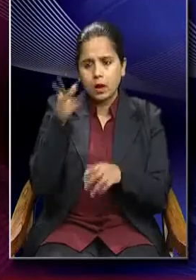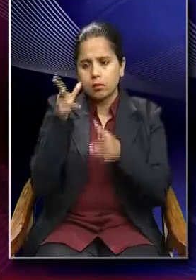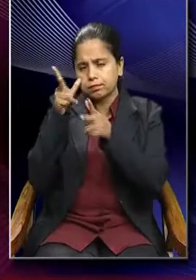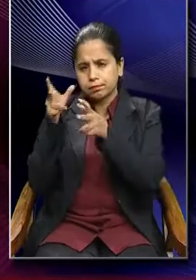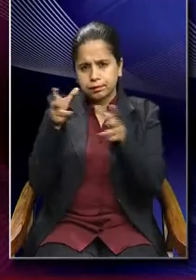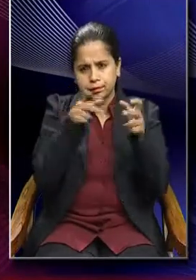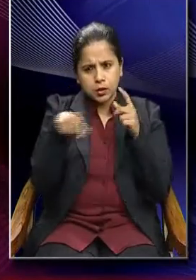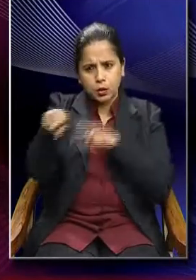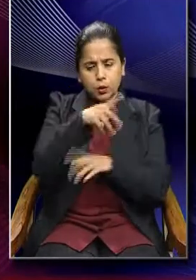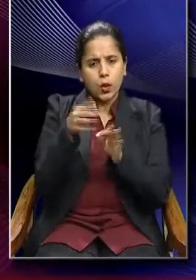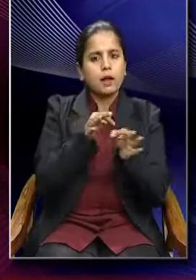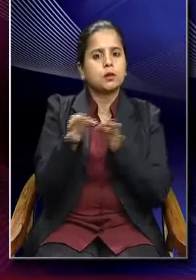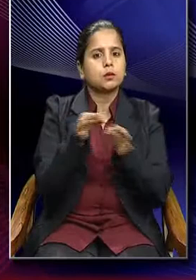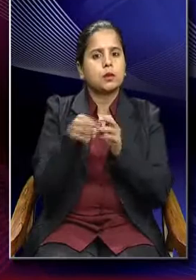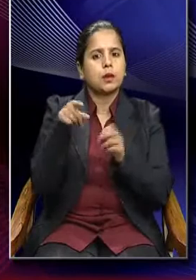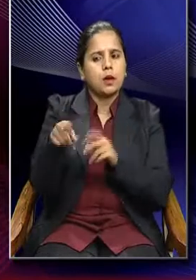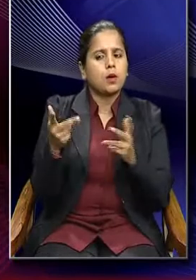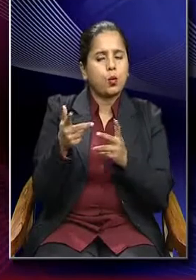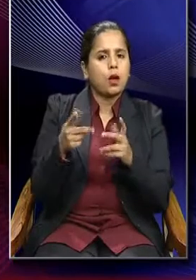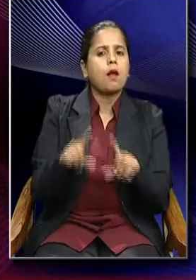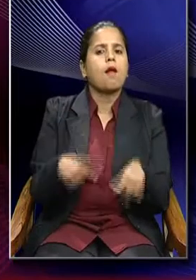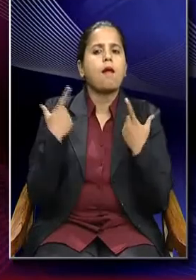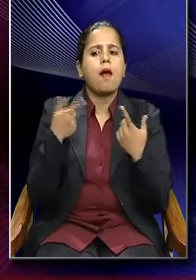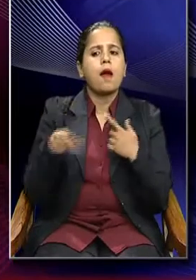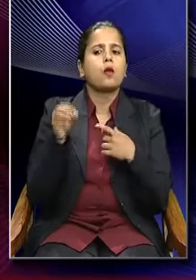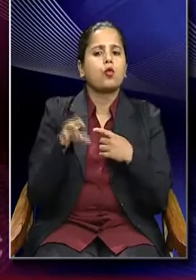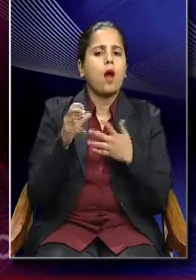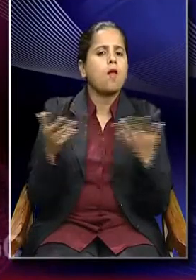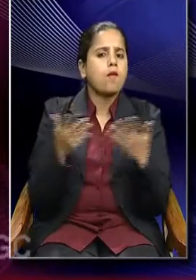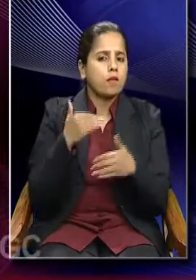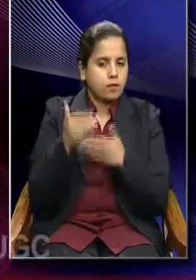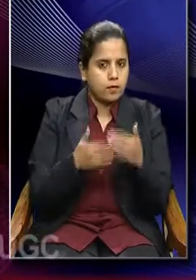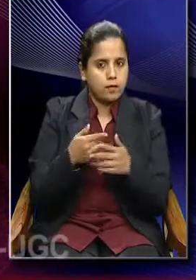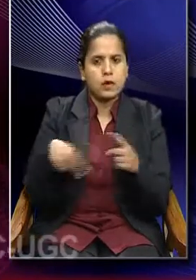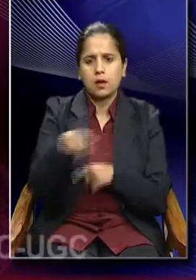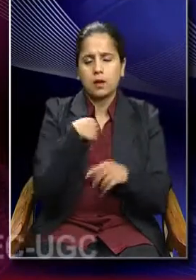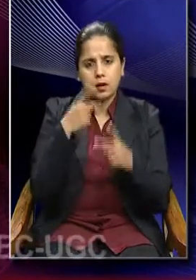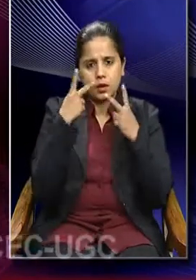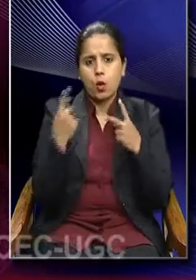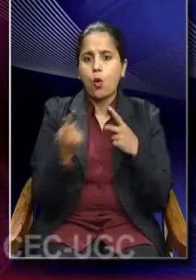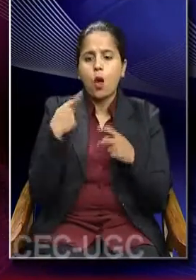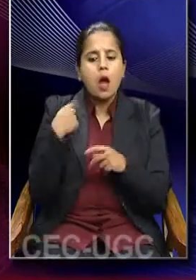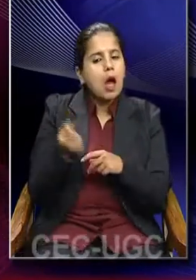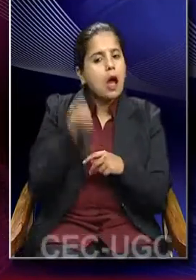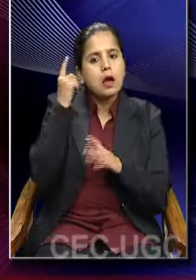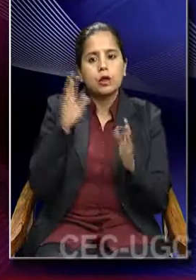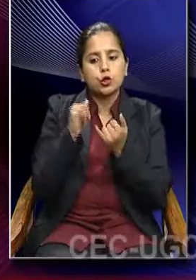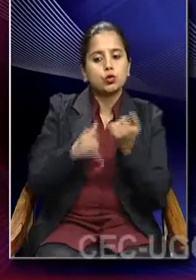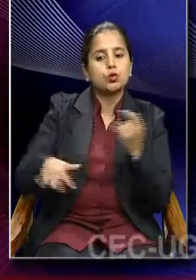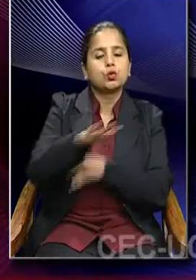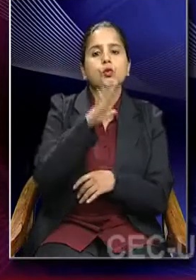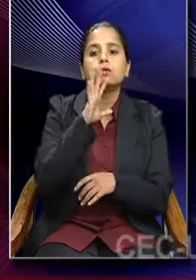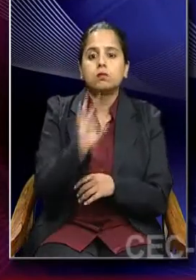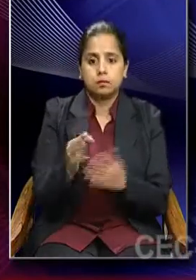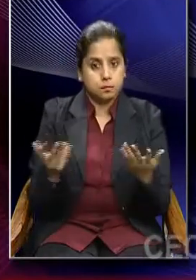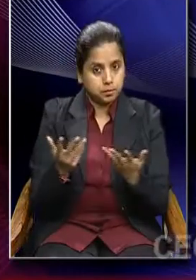to explain contemporary life. So, we just kind of not understand social reality